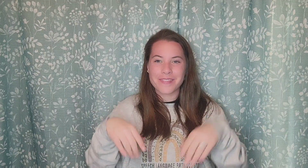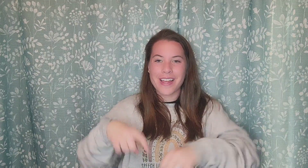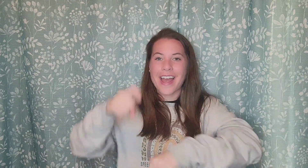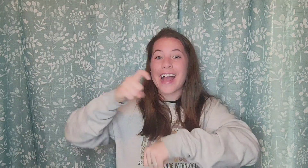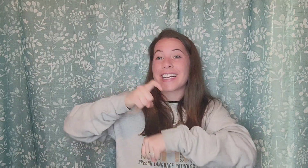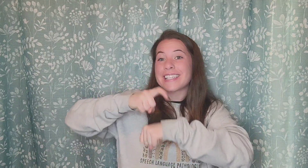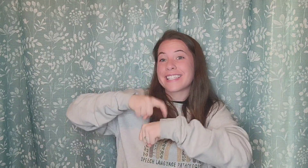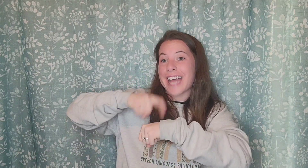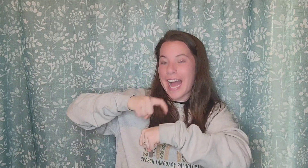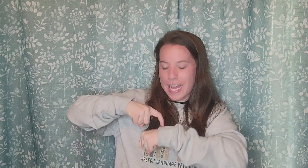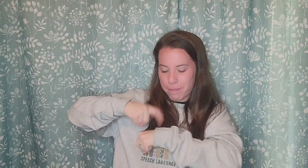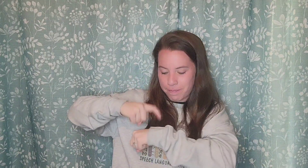time